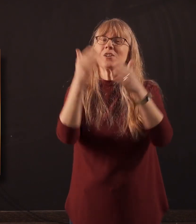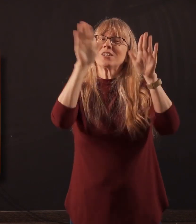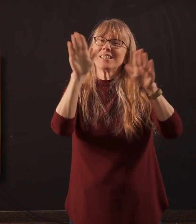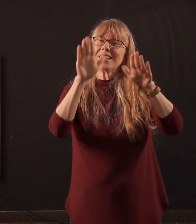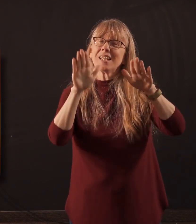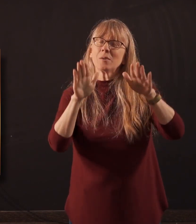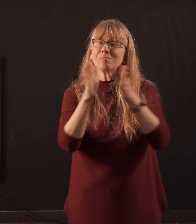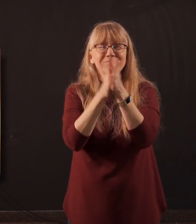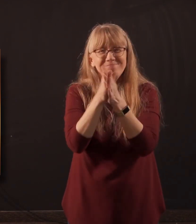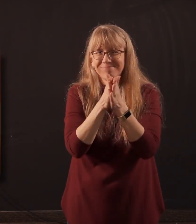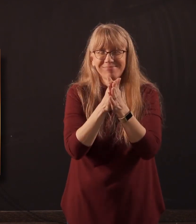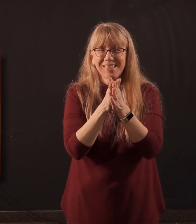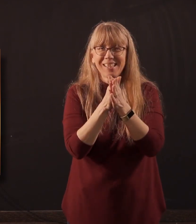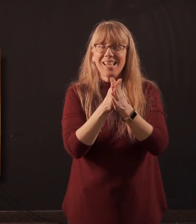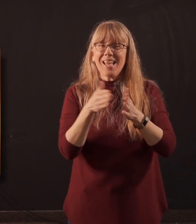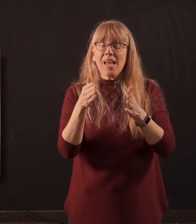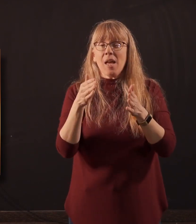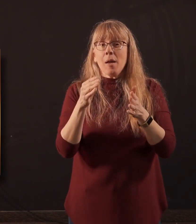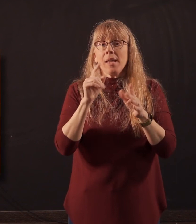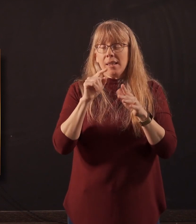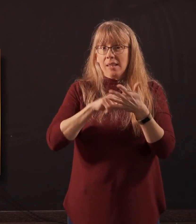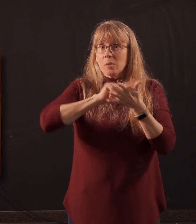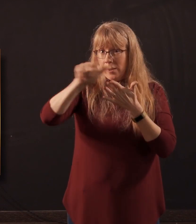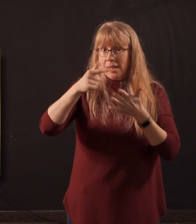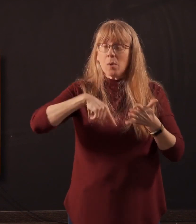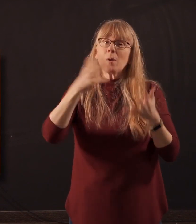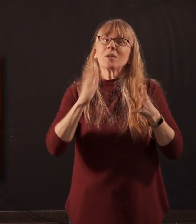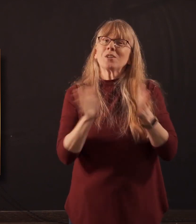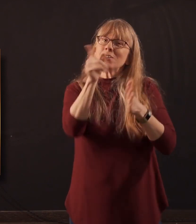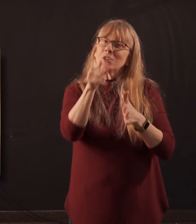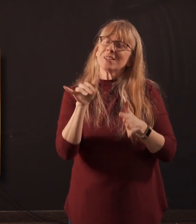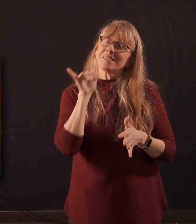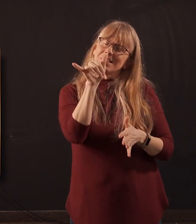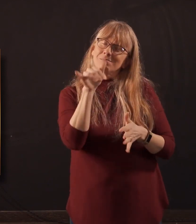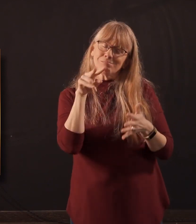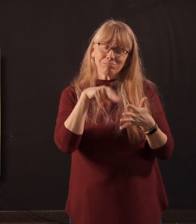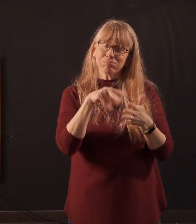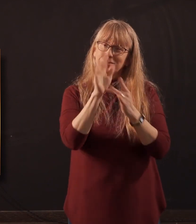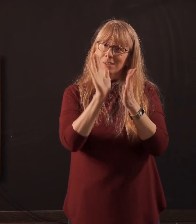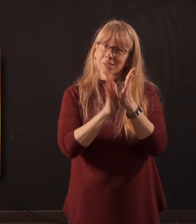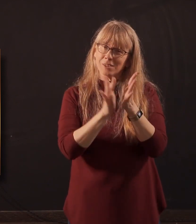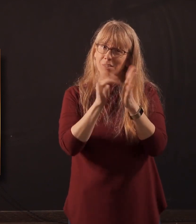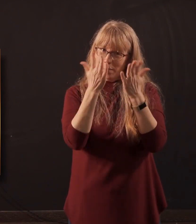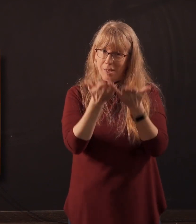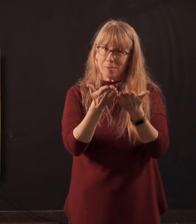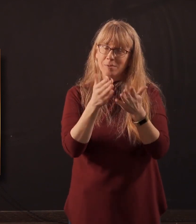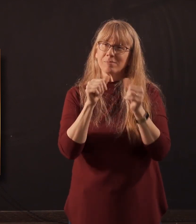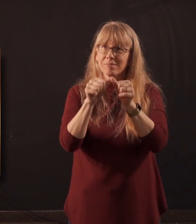looking forward to. But in the meantime, during this week, we want to encourage you to stay in God's Word. Stay faithful to Him in prayer. Look